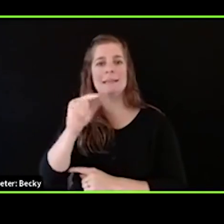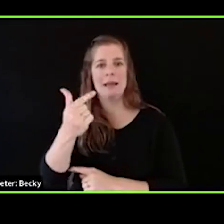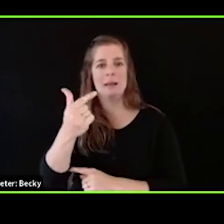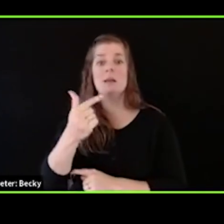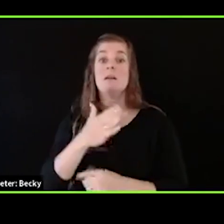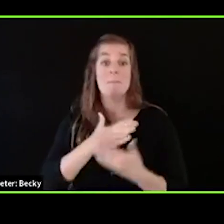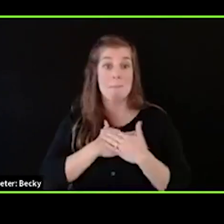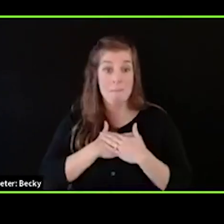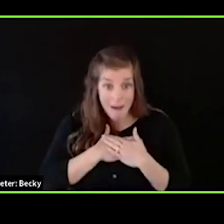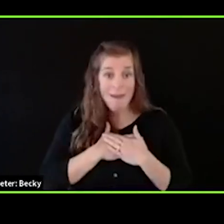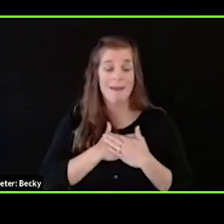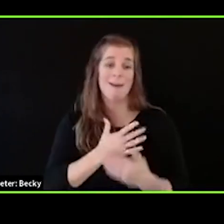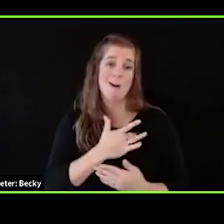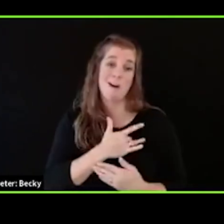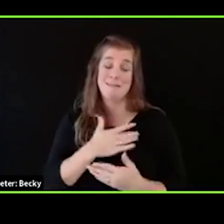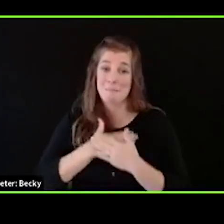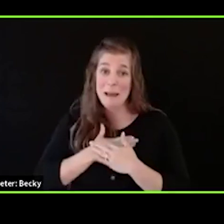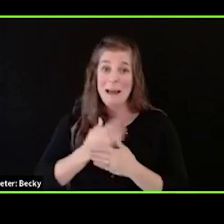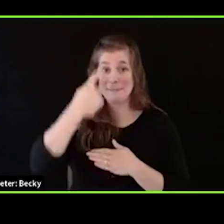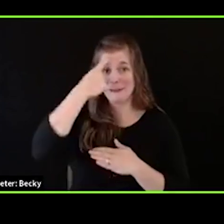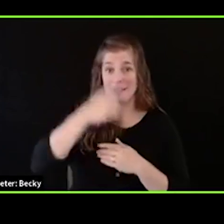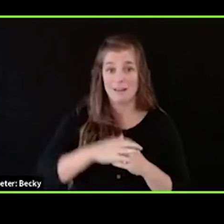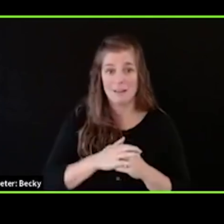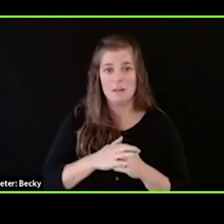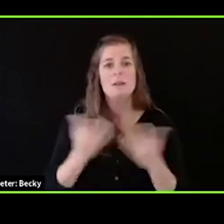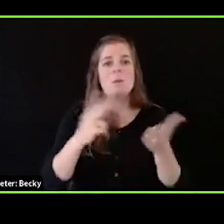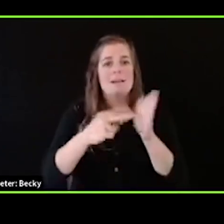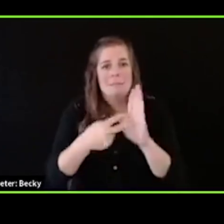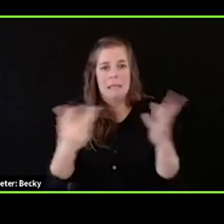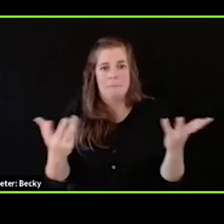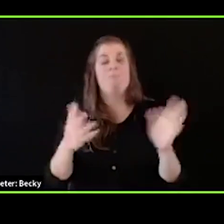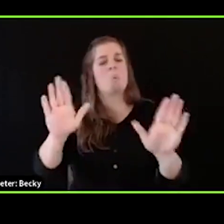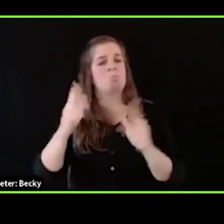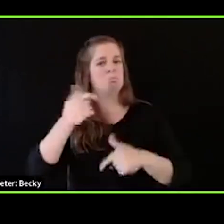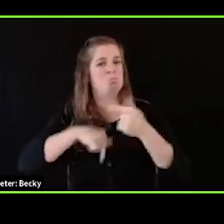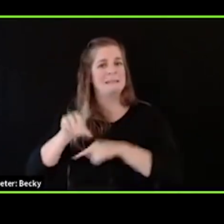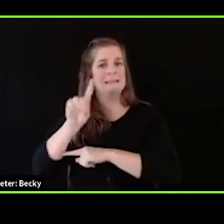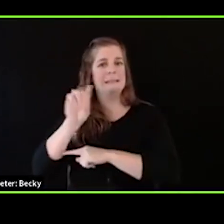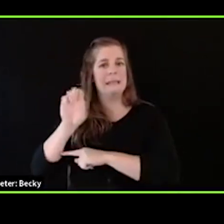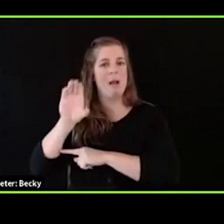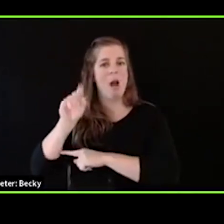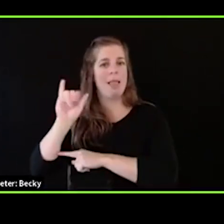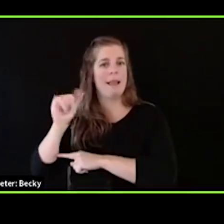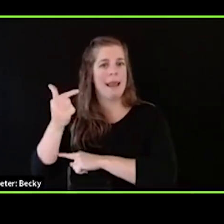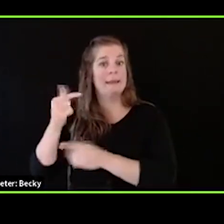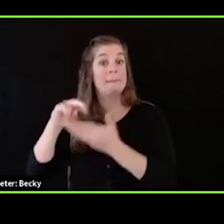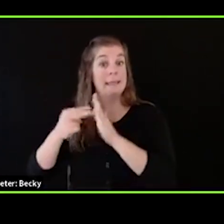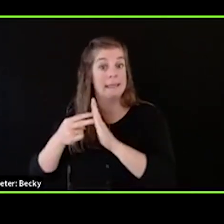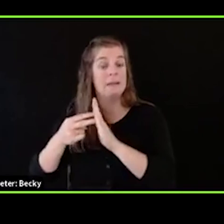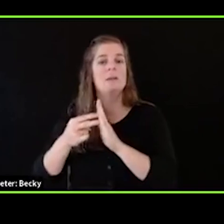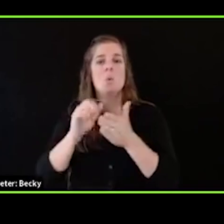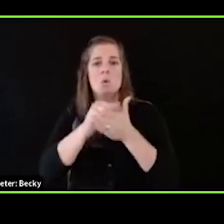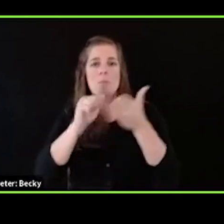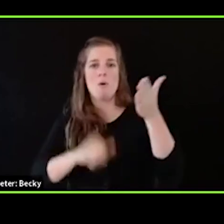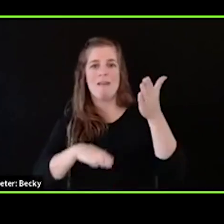in terms of what it means to... So decolonizing means removing this binary view of us